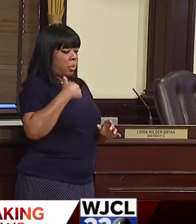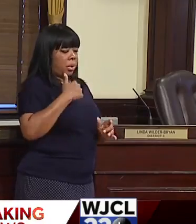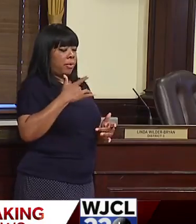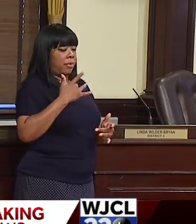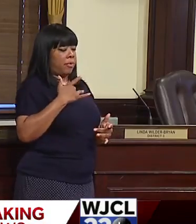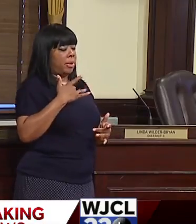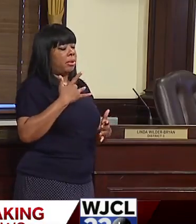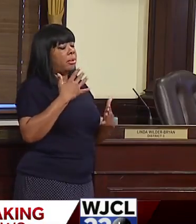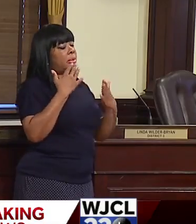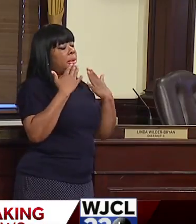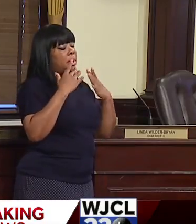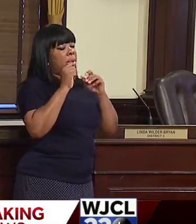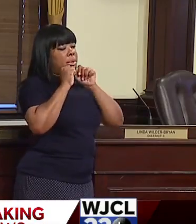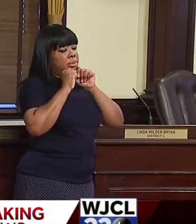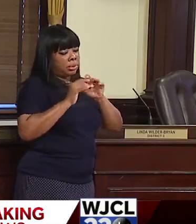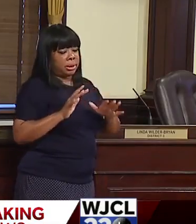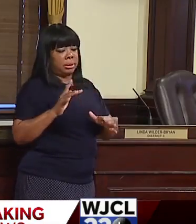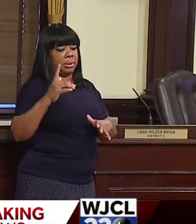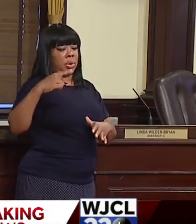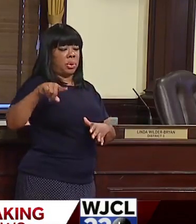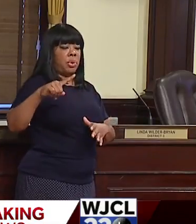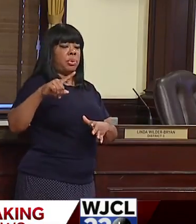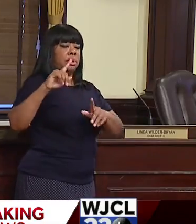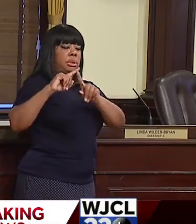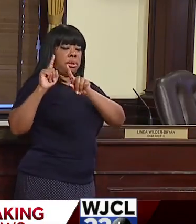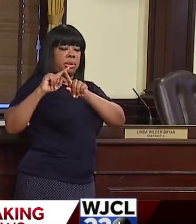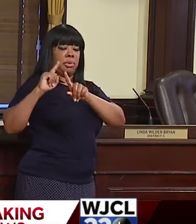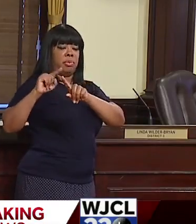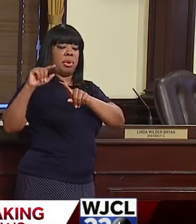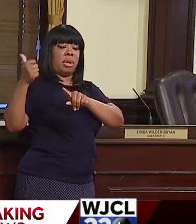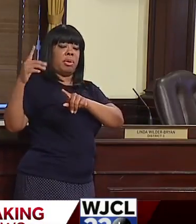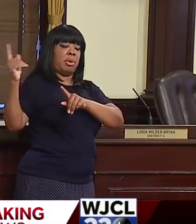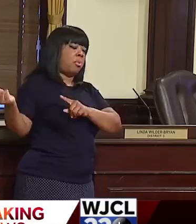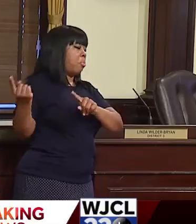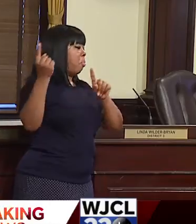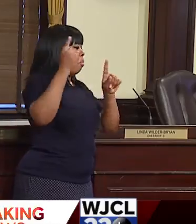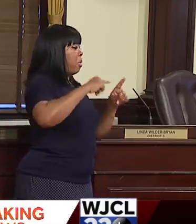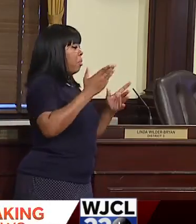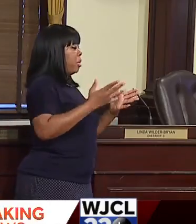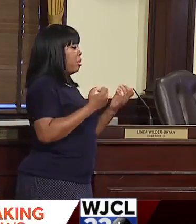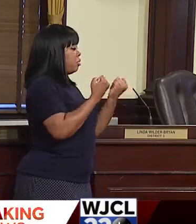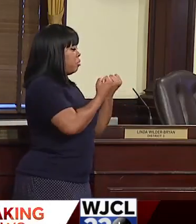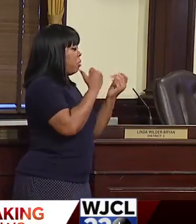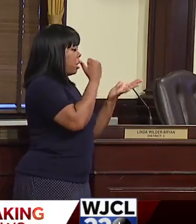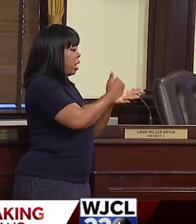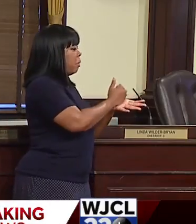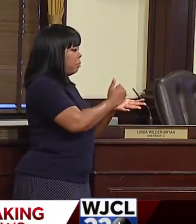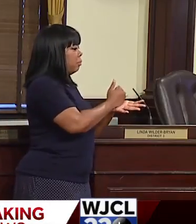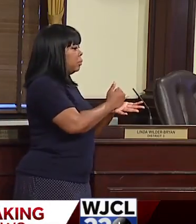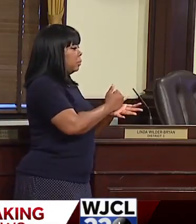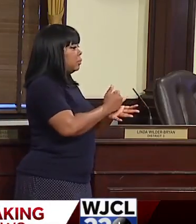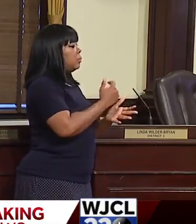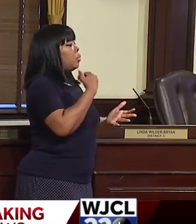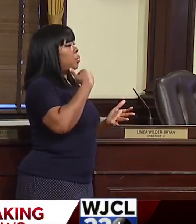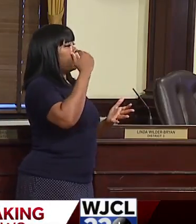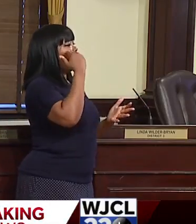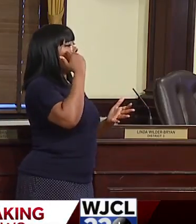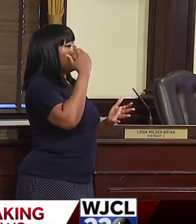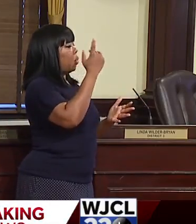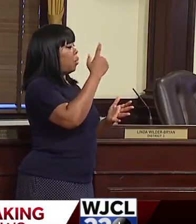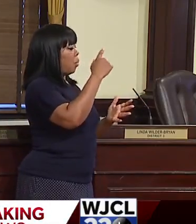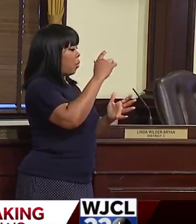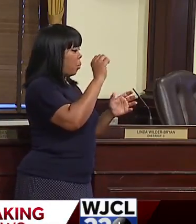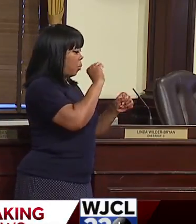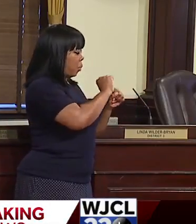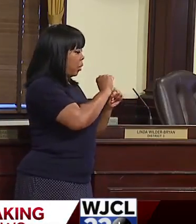for us, it allows the community to have some conversation. Um, we know this works. We know working with the faith community